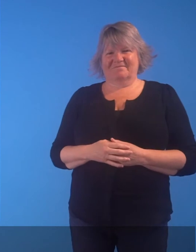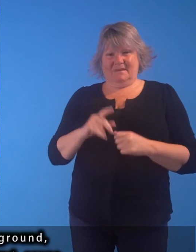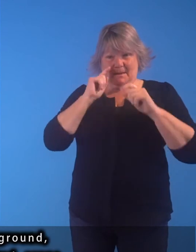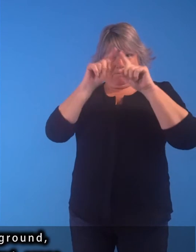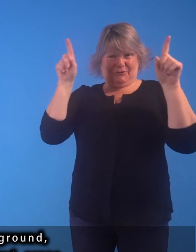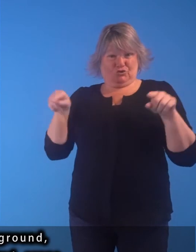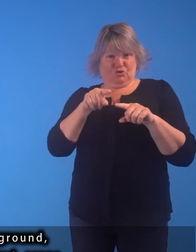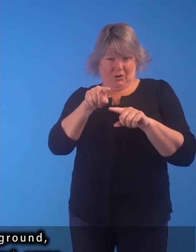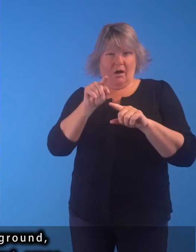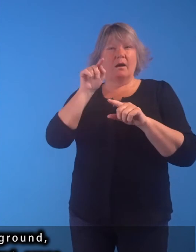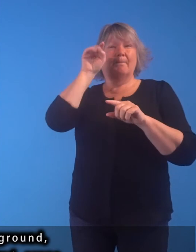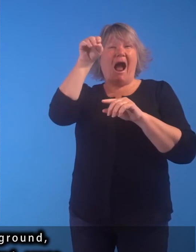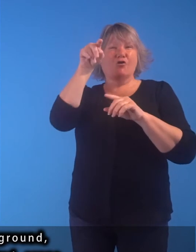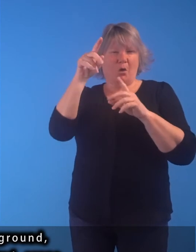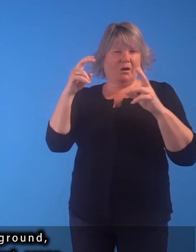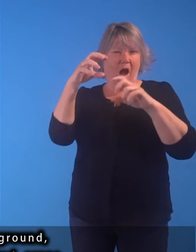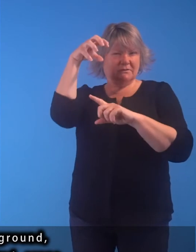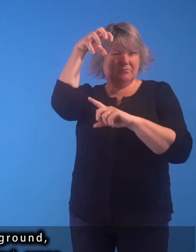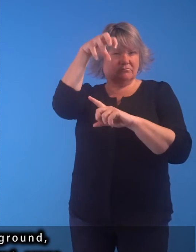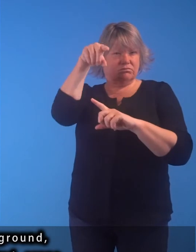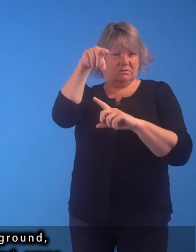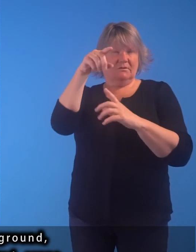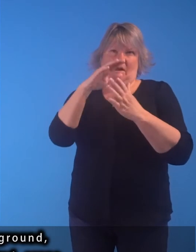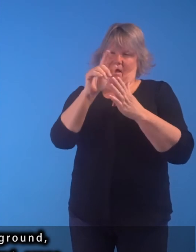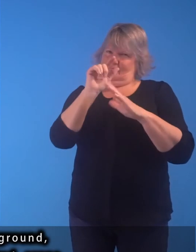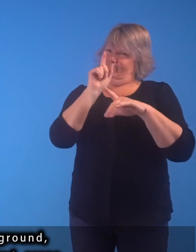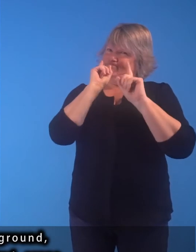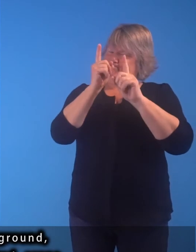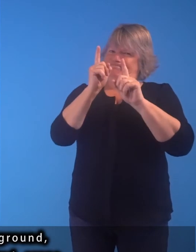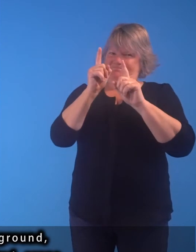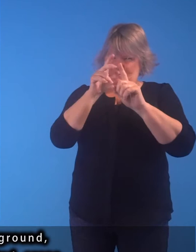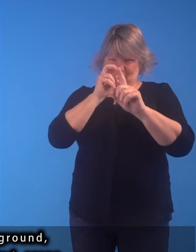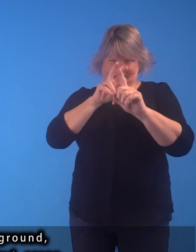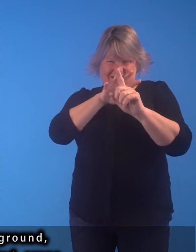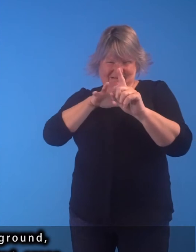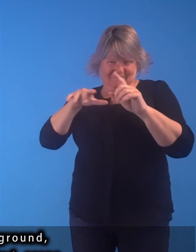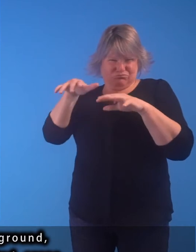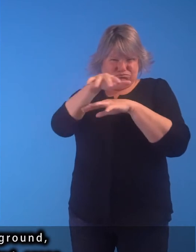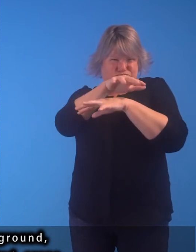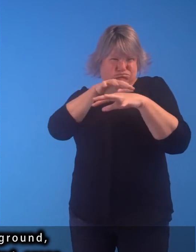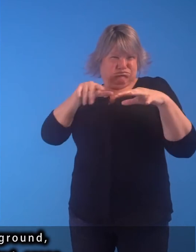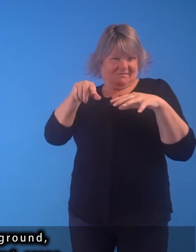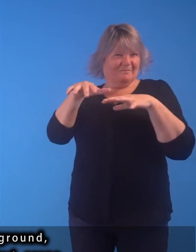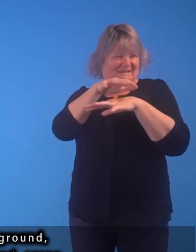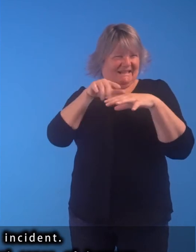The castle, rising high in the background, provides the setting for this congested scene,